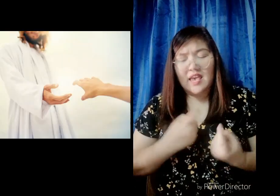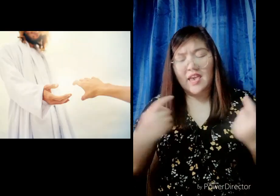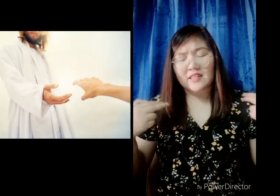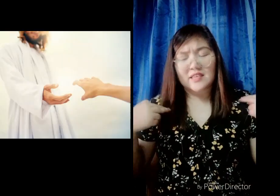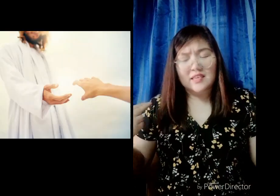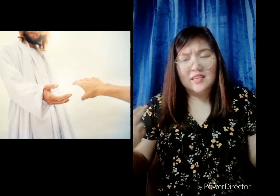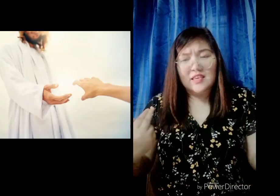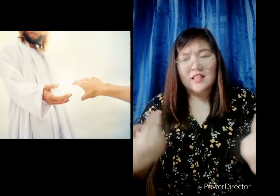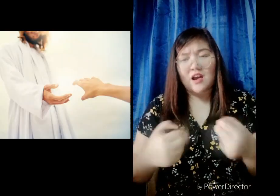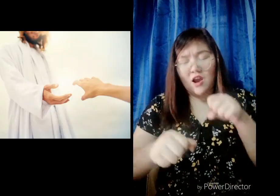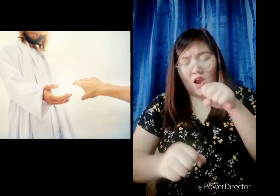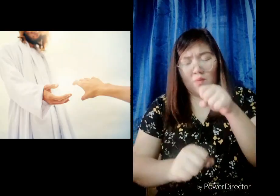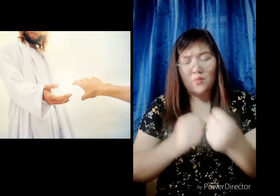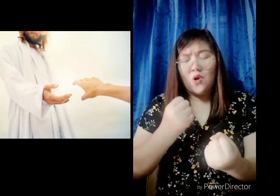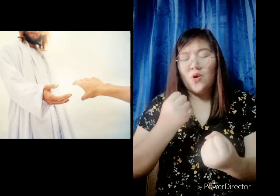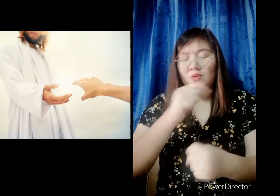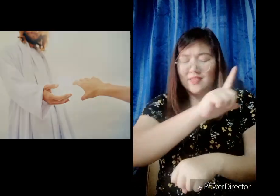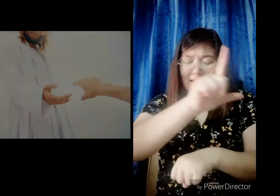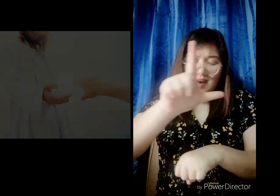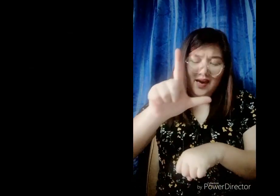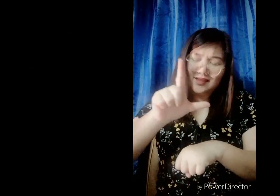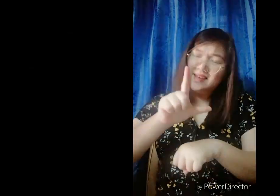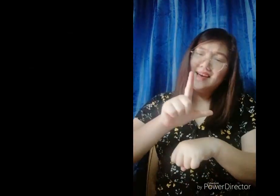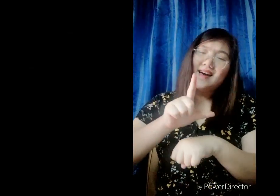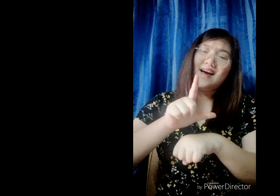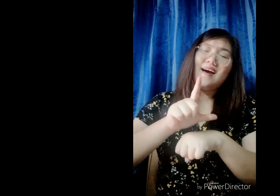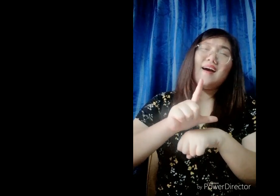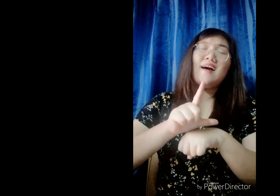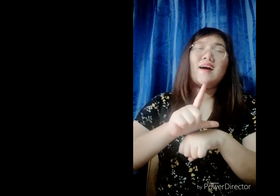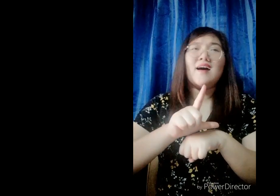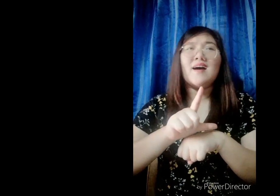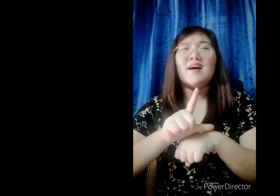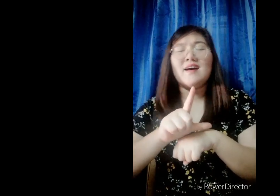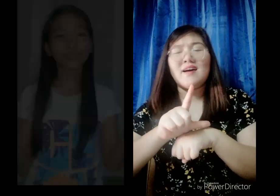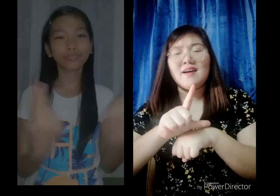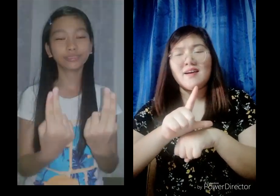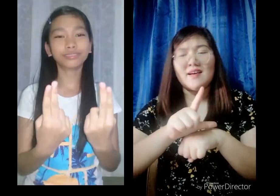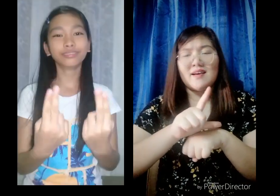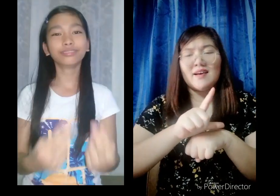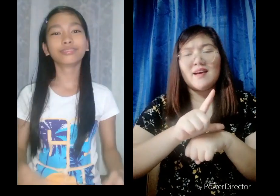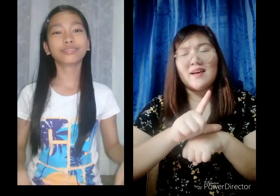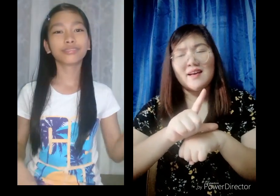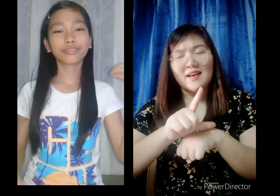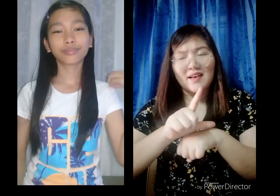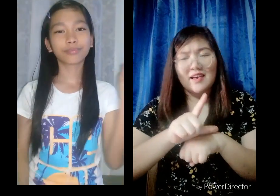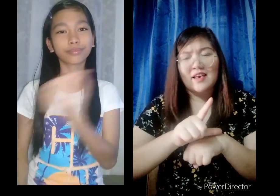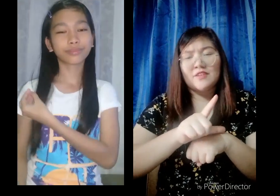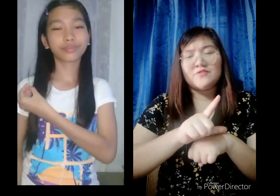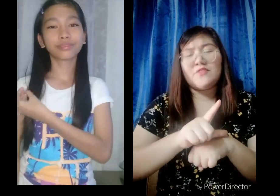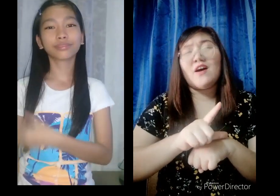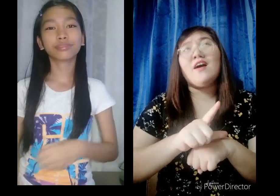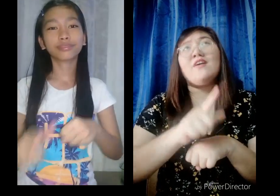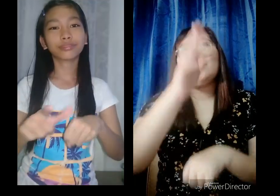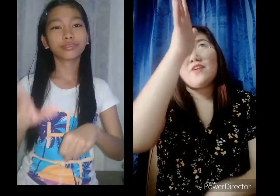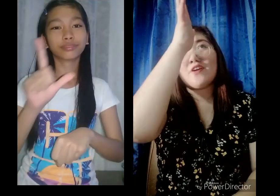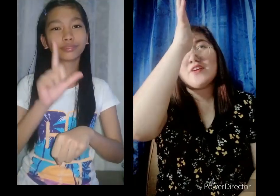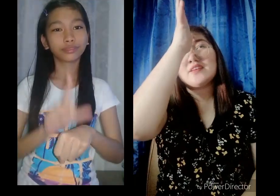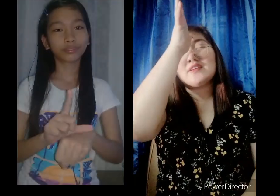Father, heal our land Lord, our land Father,